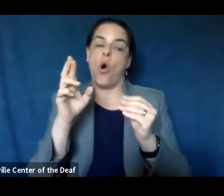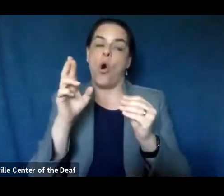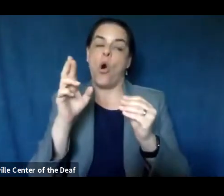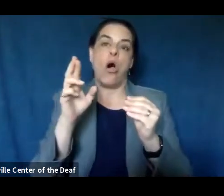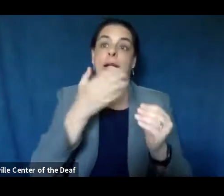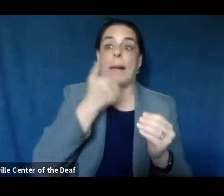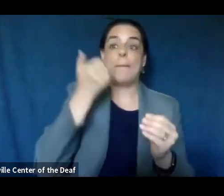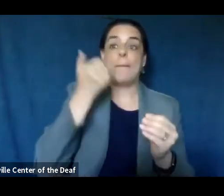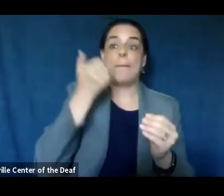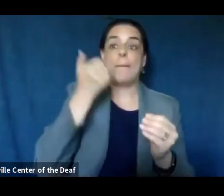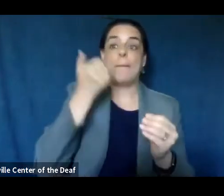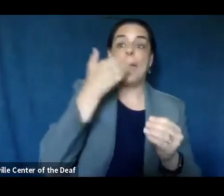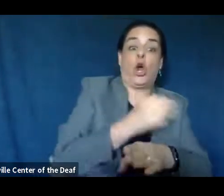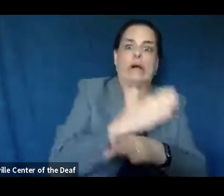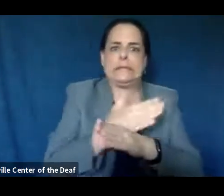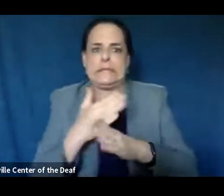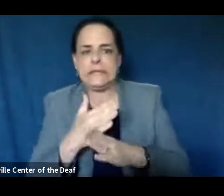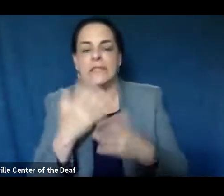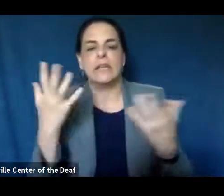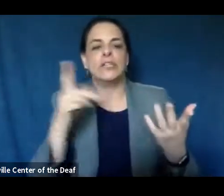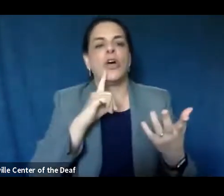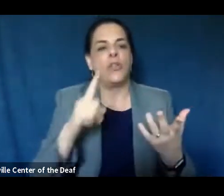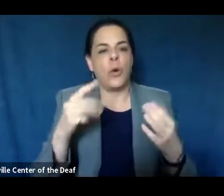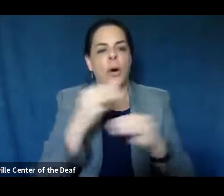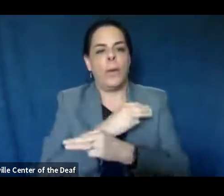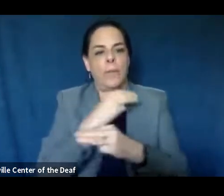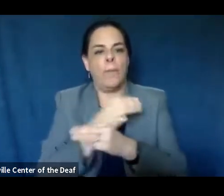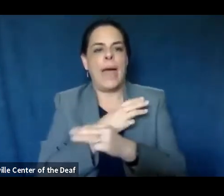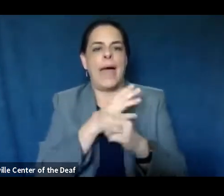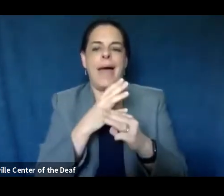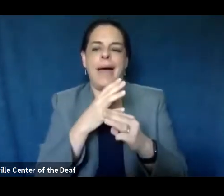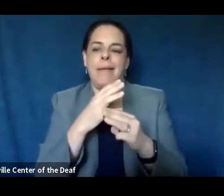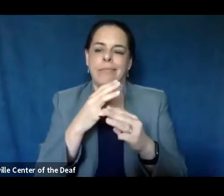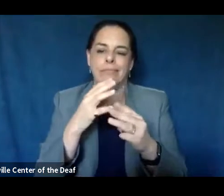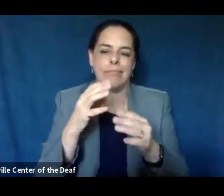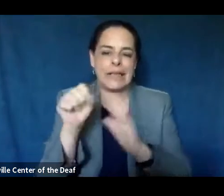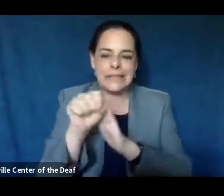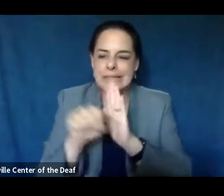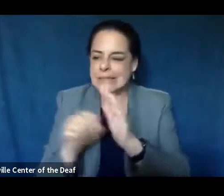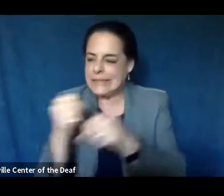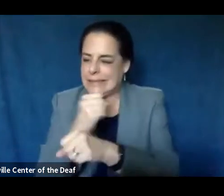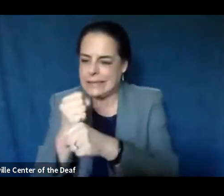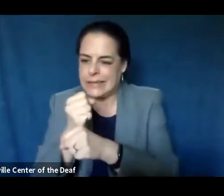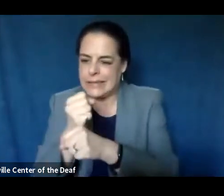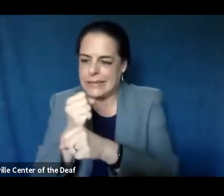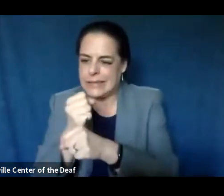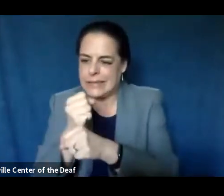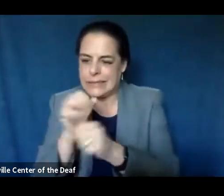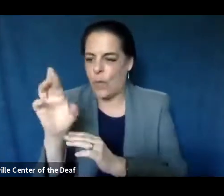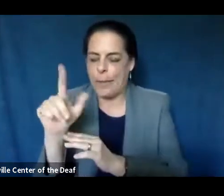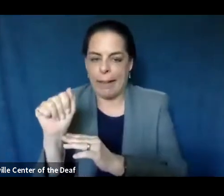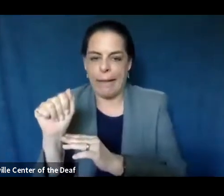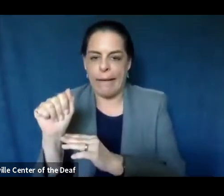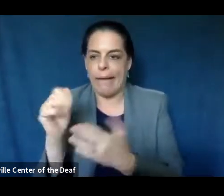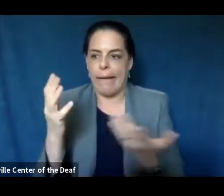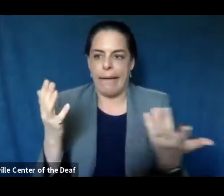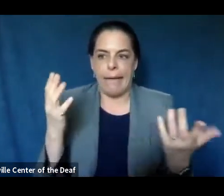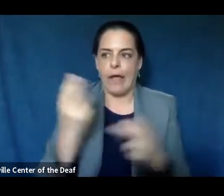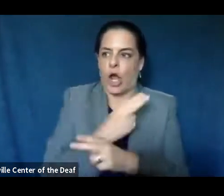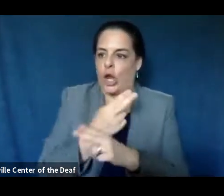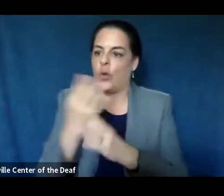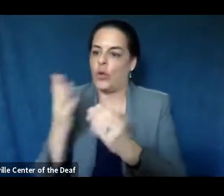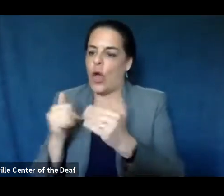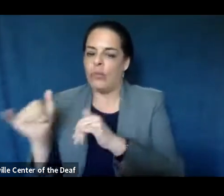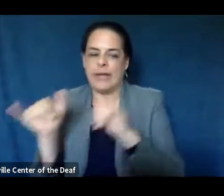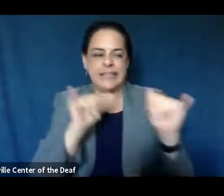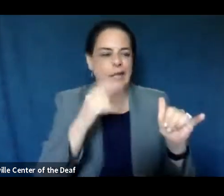are mathematical statistical formulas that are used. They're part of the similar, um, methods that we use for our